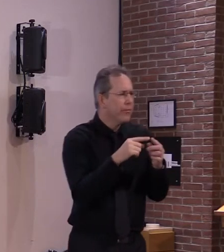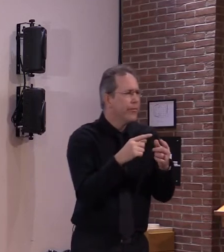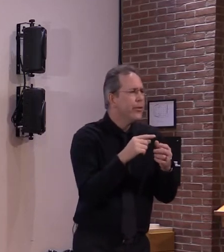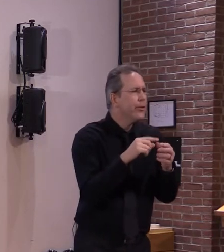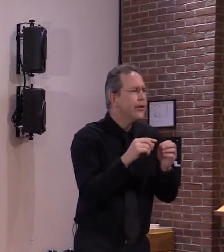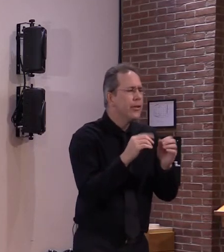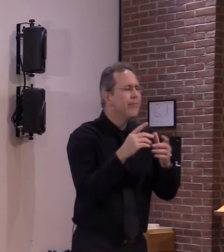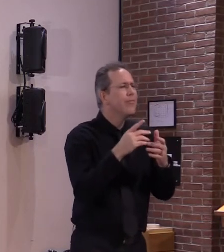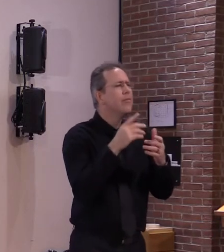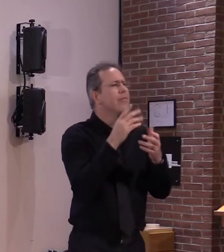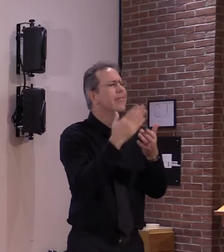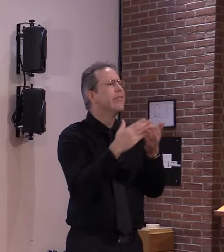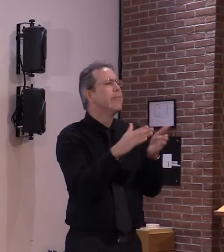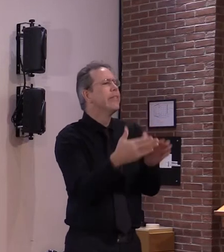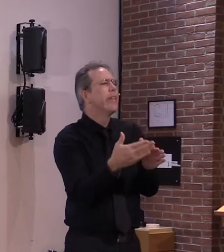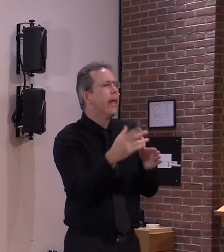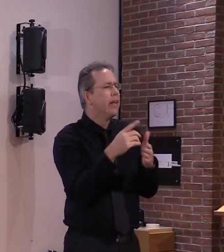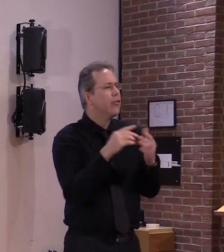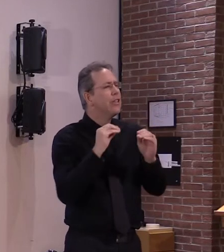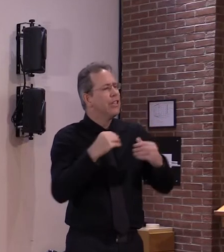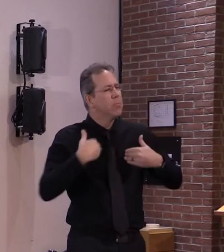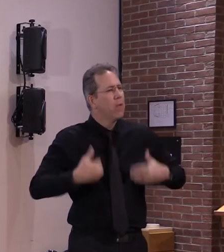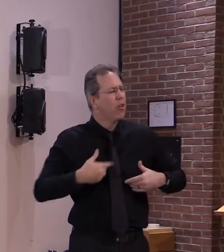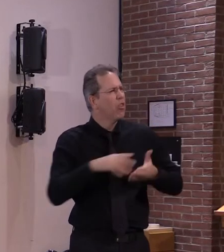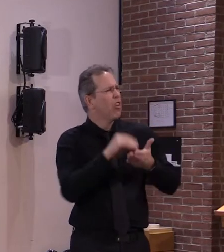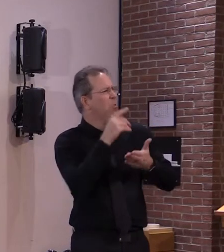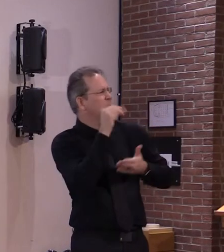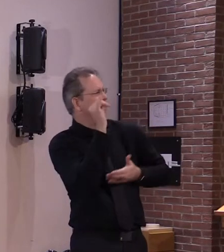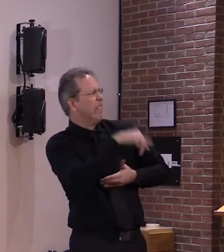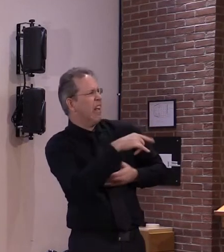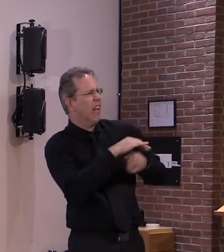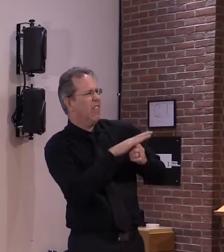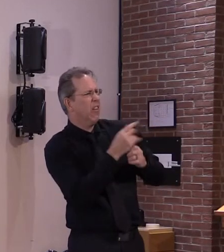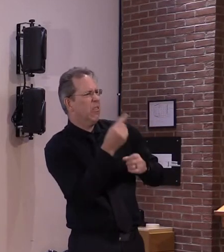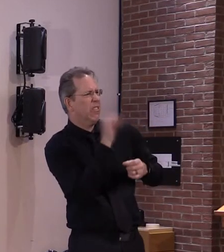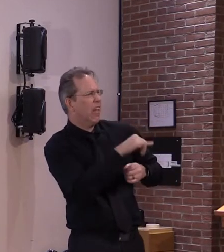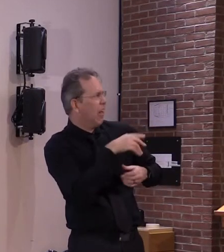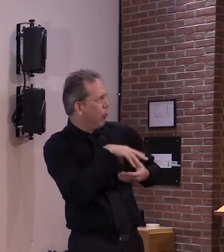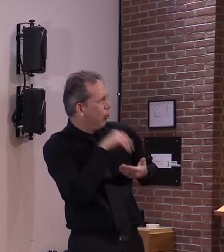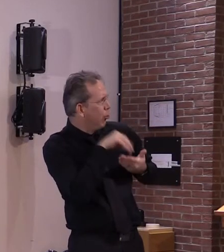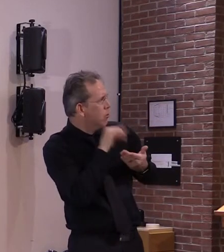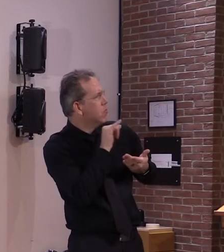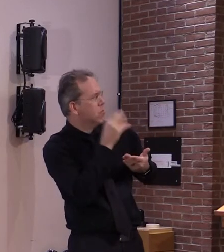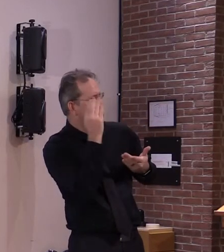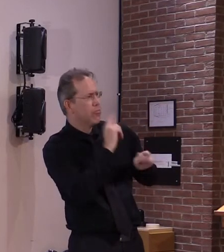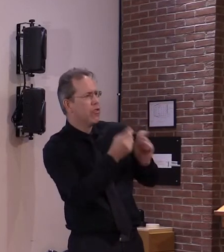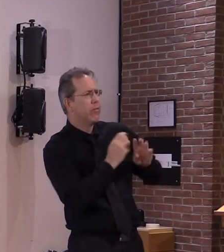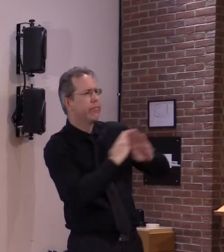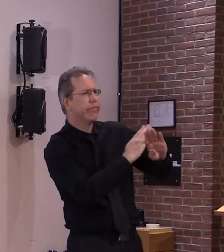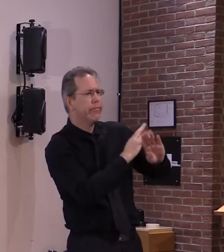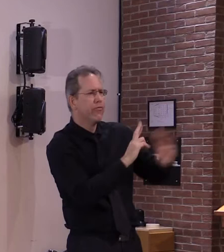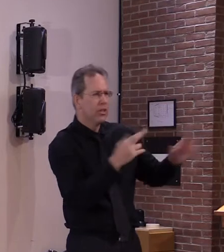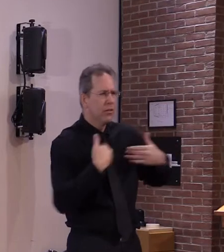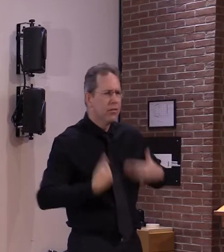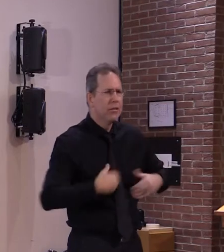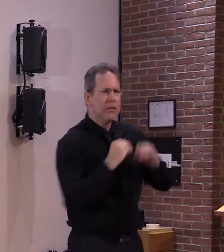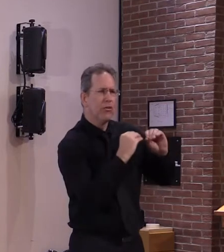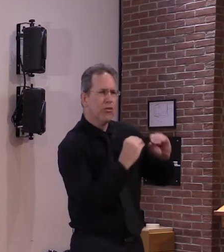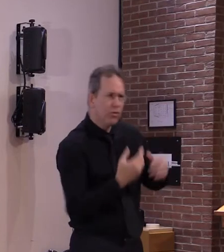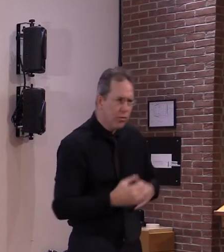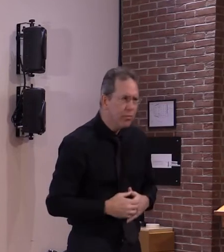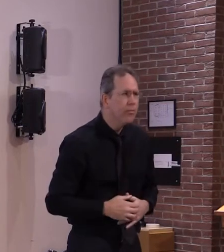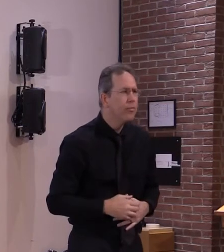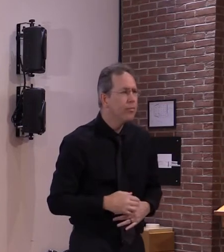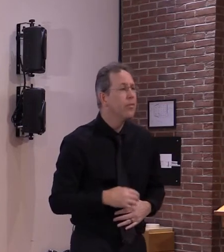facts which is really how it works and what the side effect profile is the other key fact is that it's